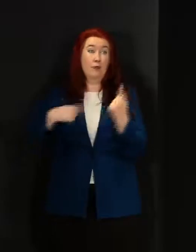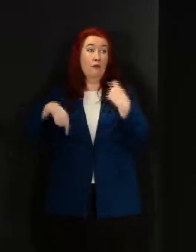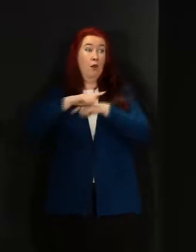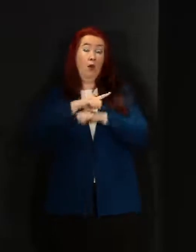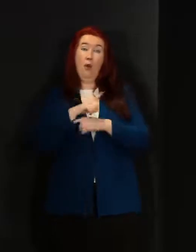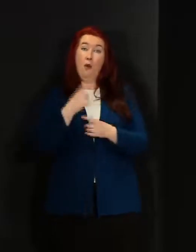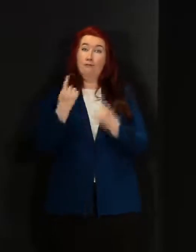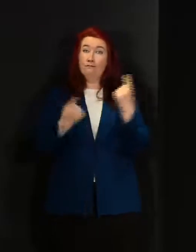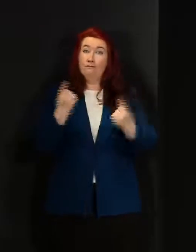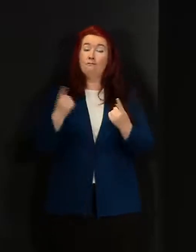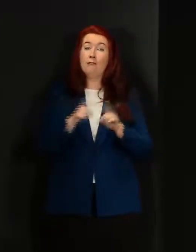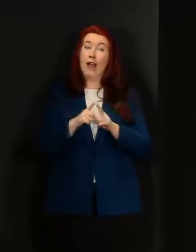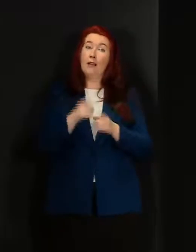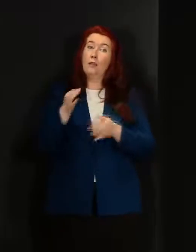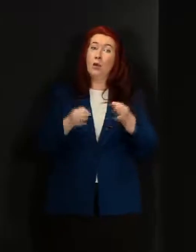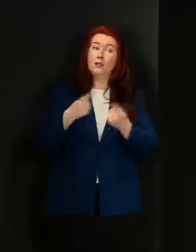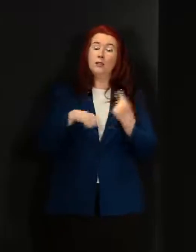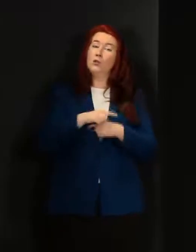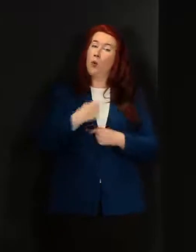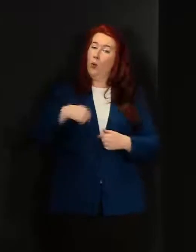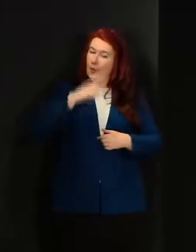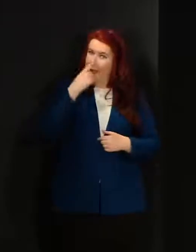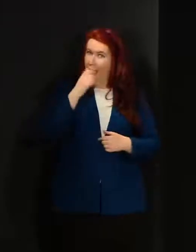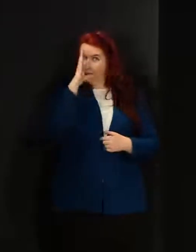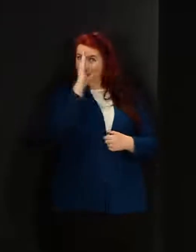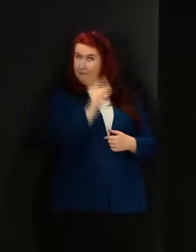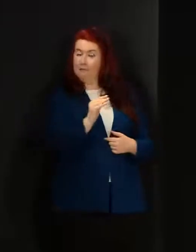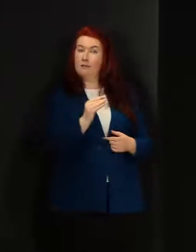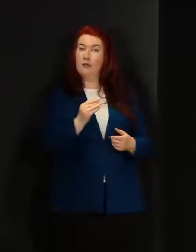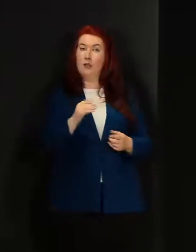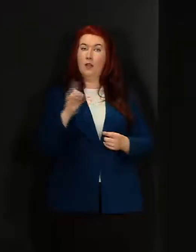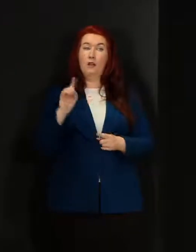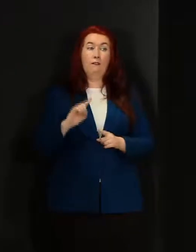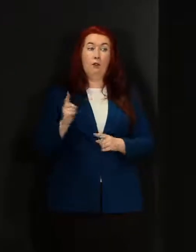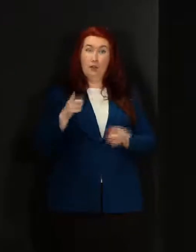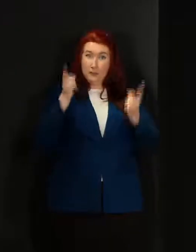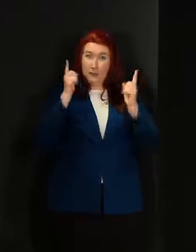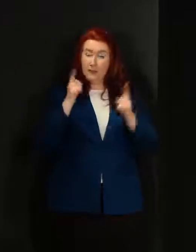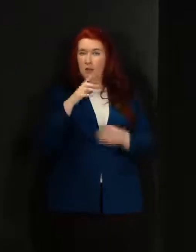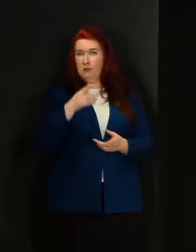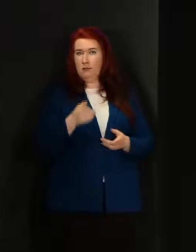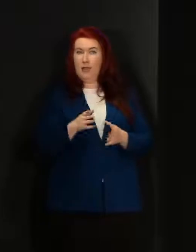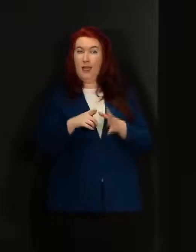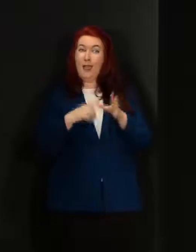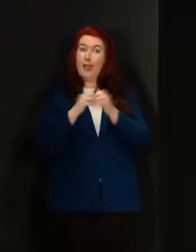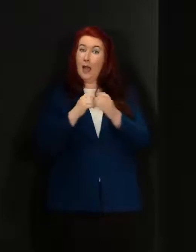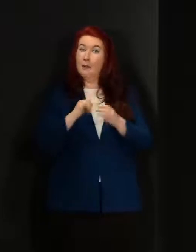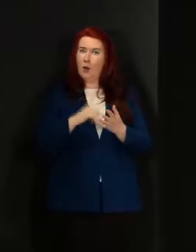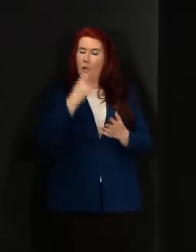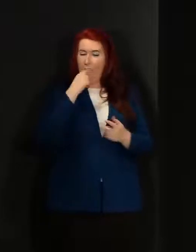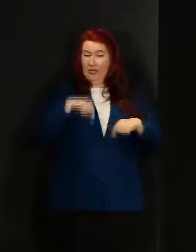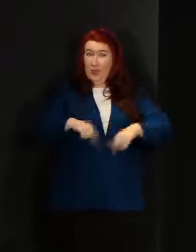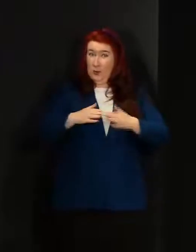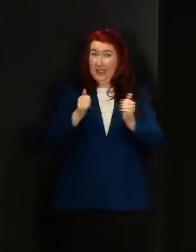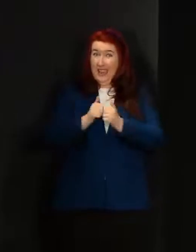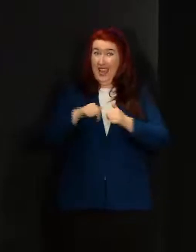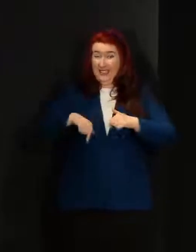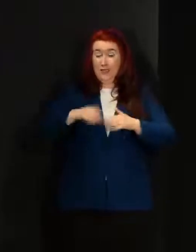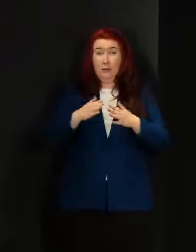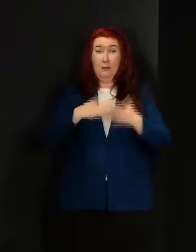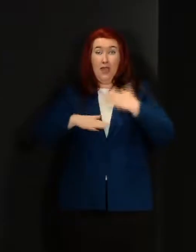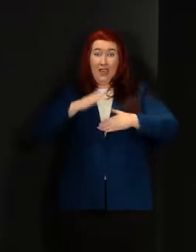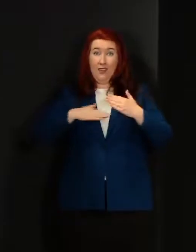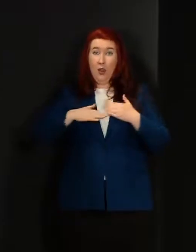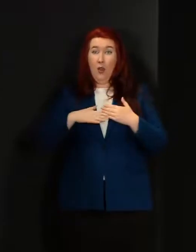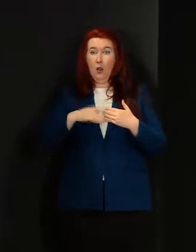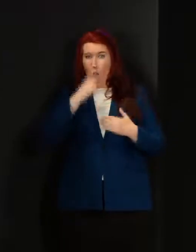so we will be able to advise the cabinet secretary and the first minister what this weekend's behaviour has done about